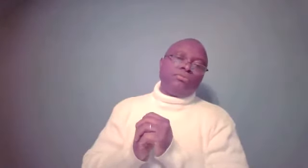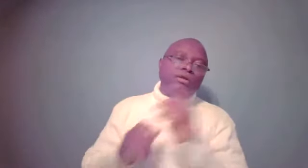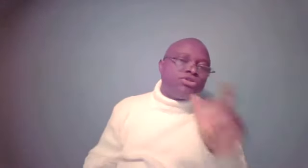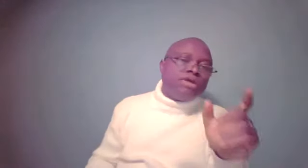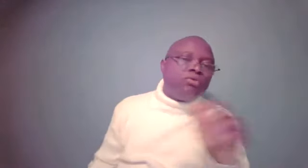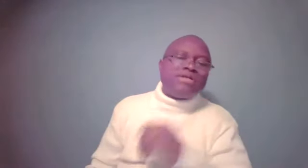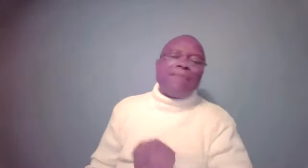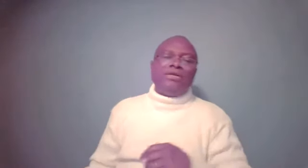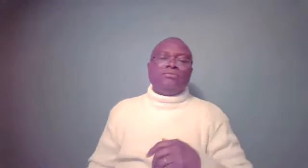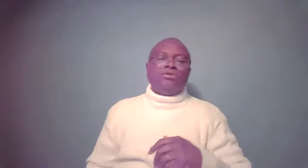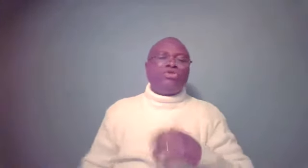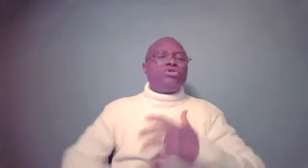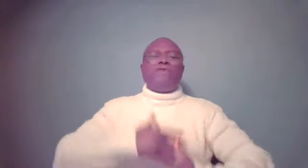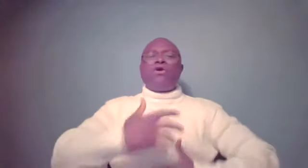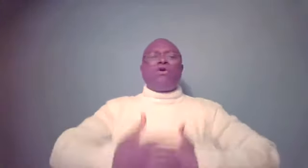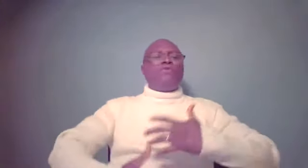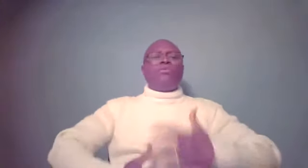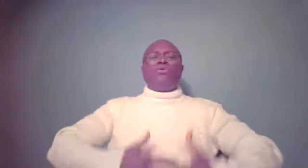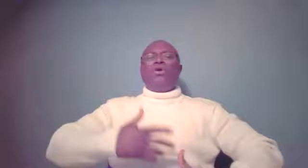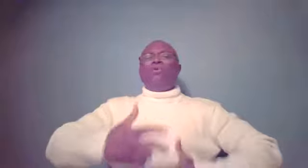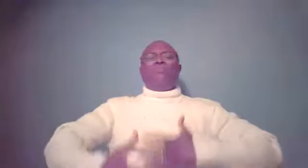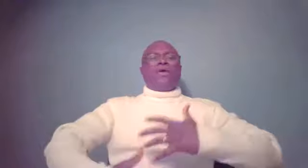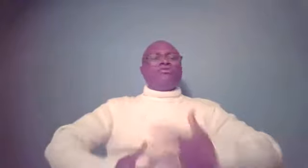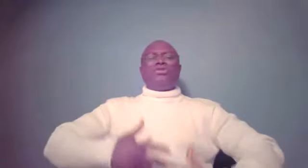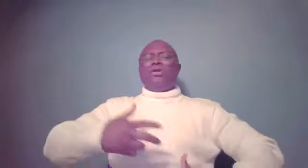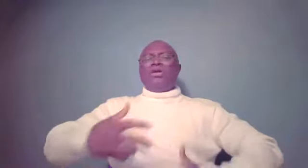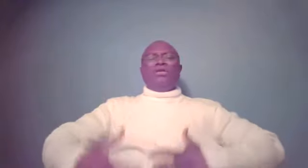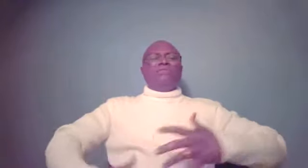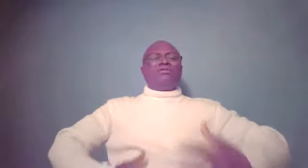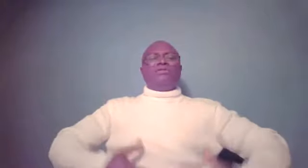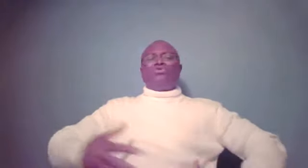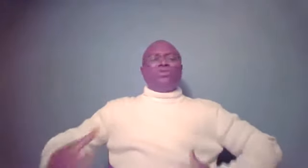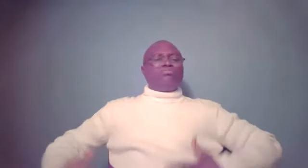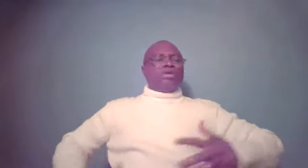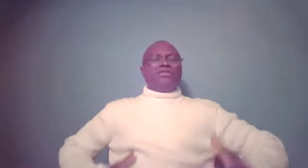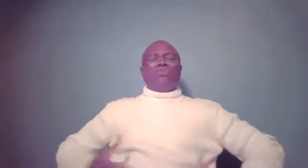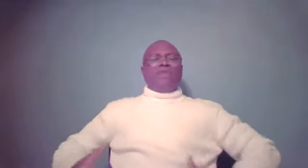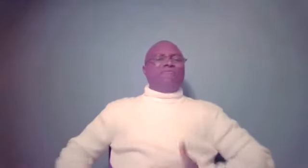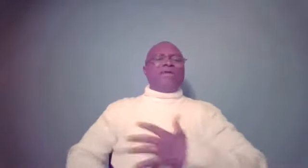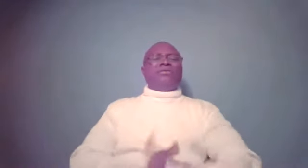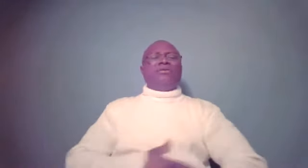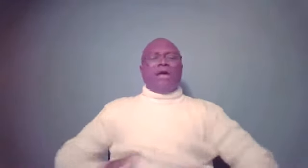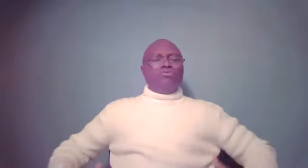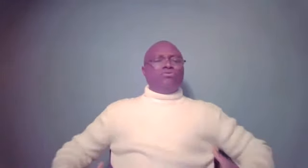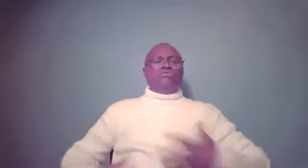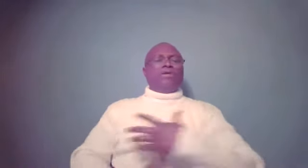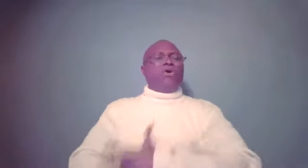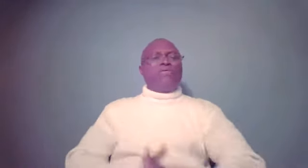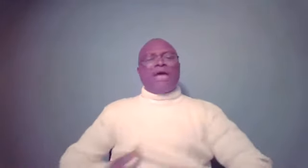But something was happening. She was very uncomfortable with the pregnancy. The, the, the, the kids were fighting in her womb and all that.